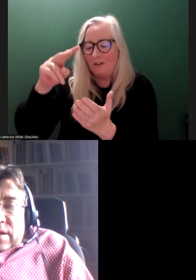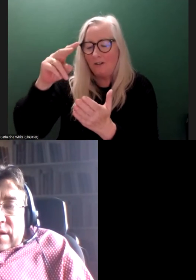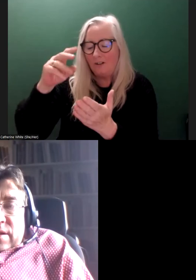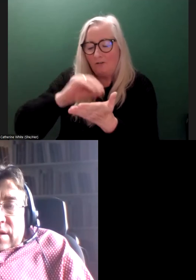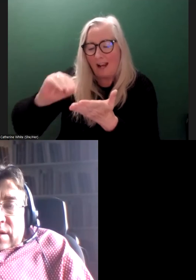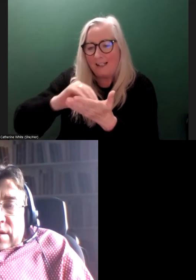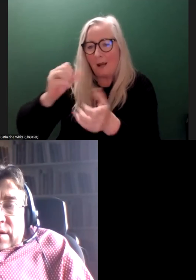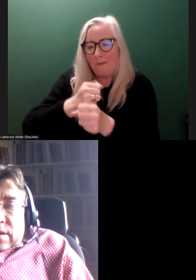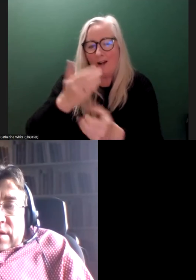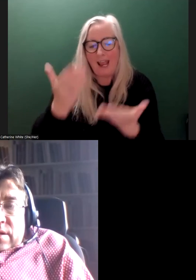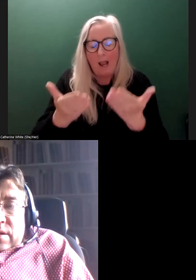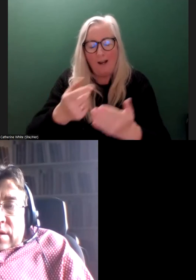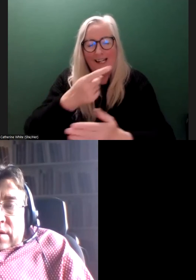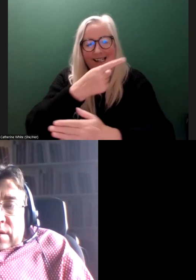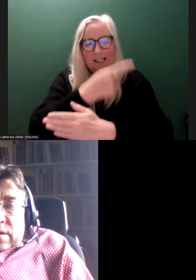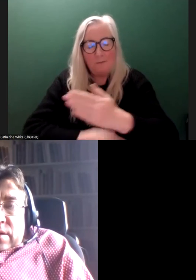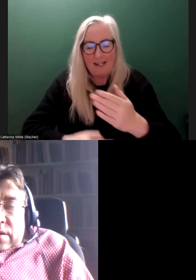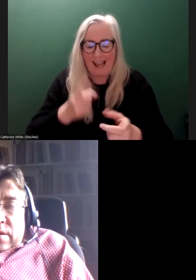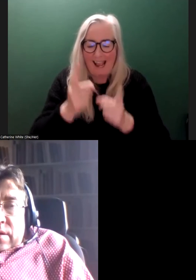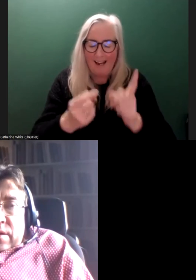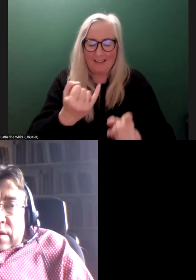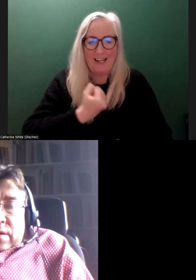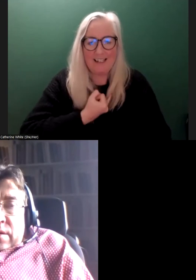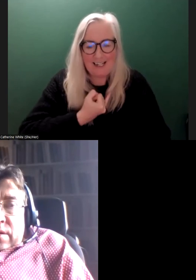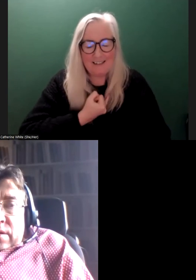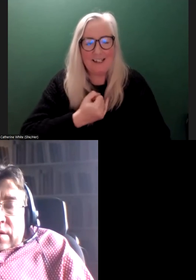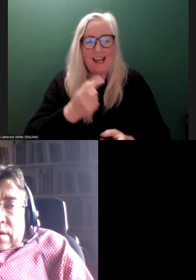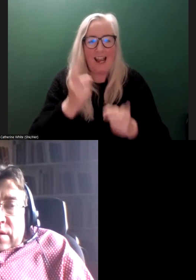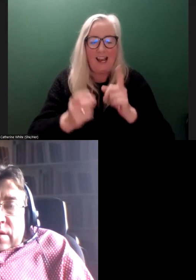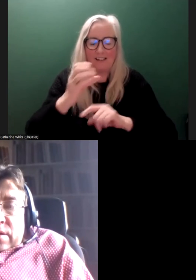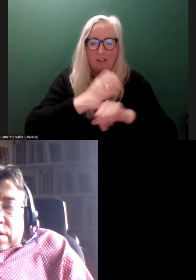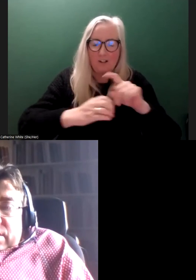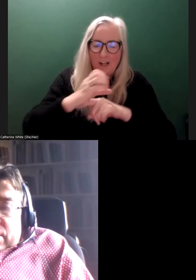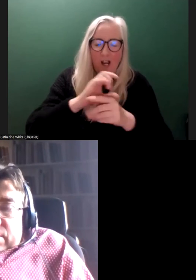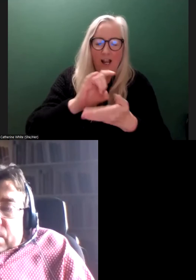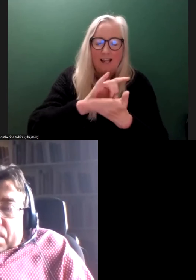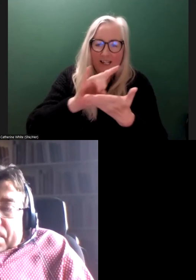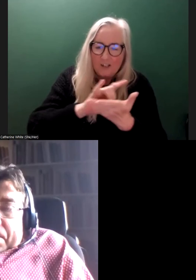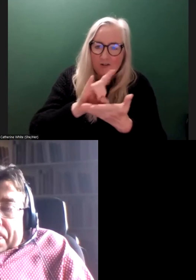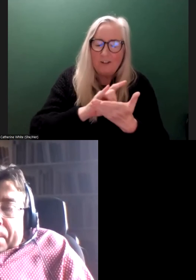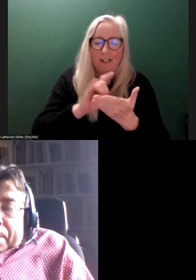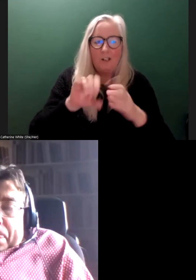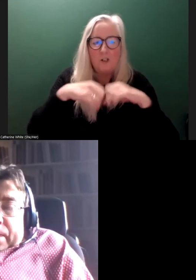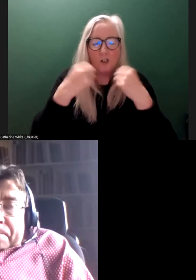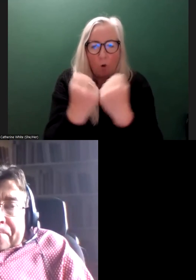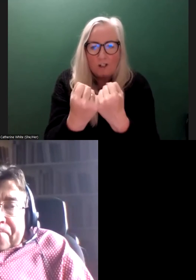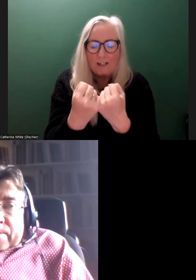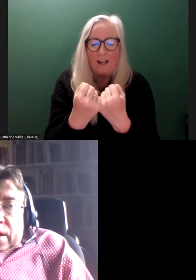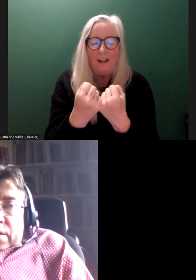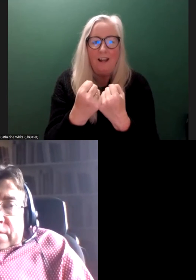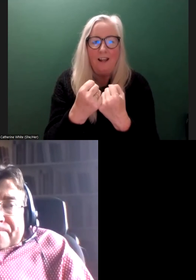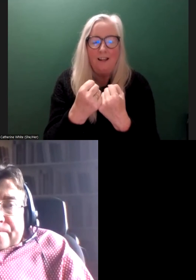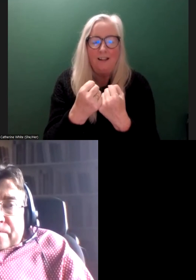how disability as an identity, as a cultural, historical, social, figurative place,